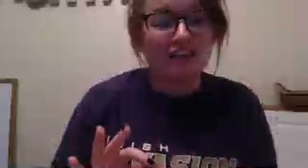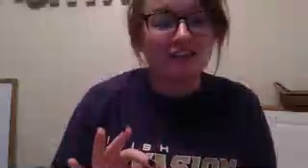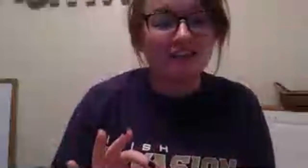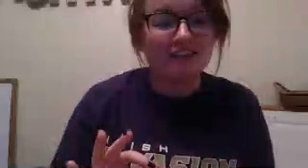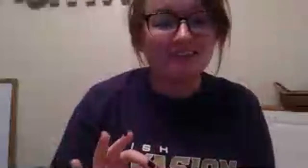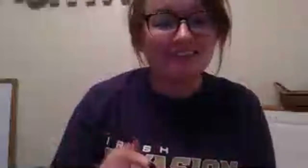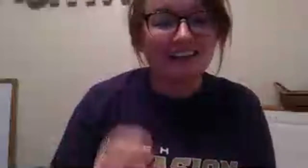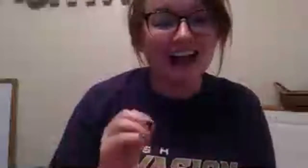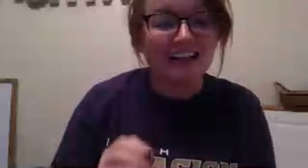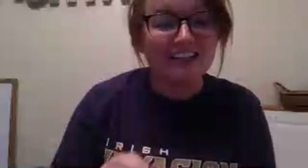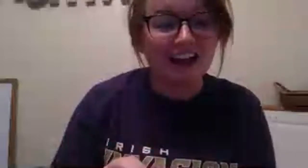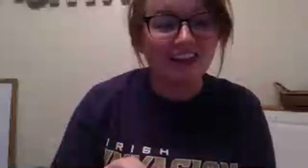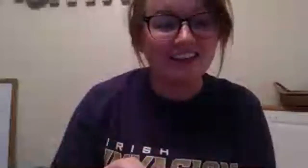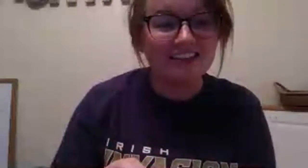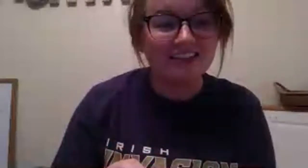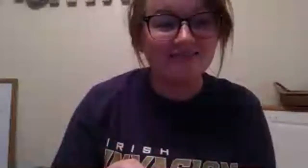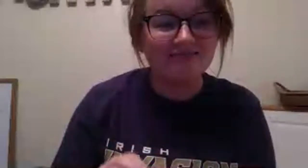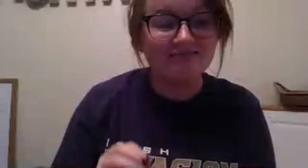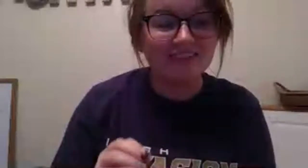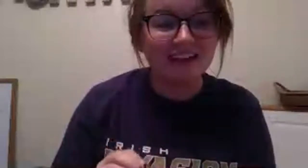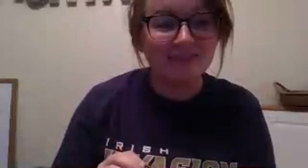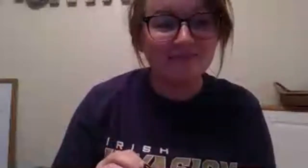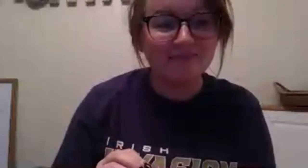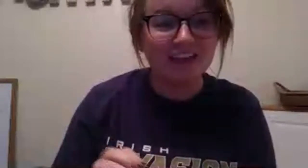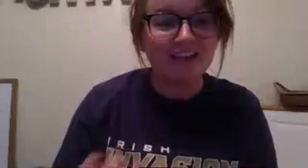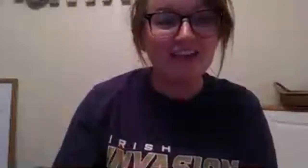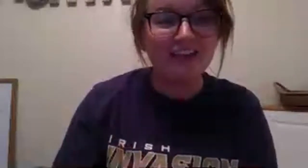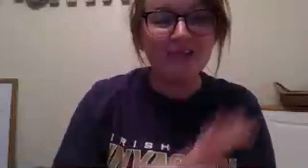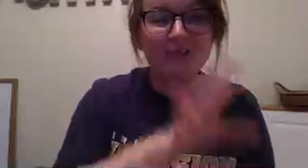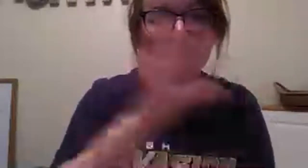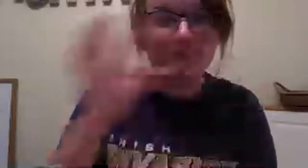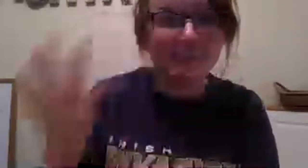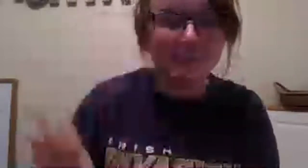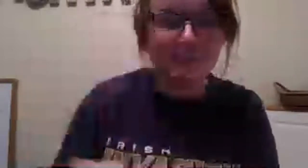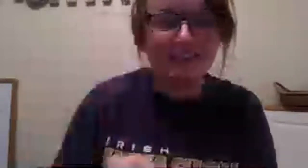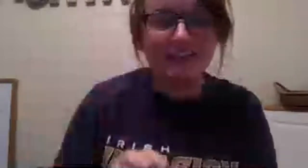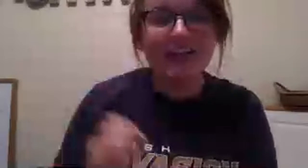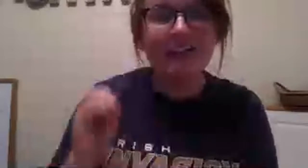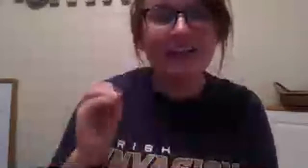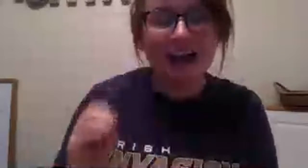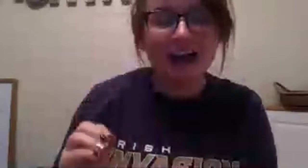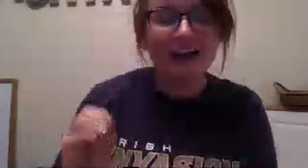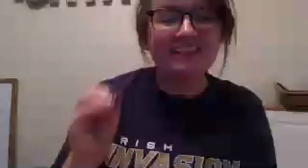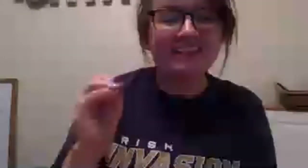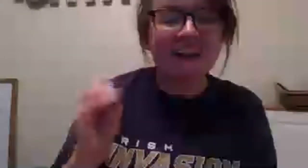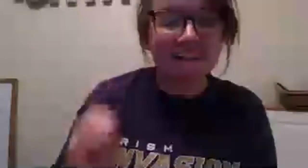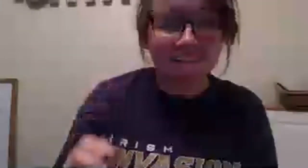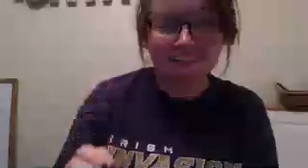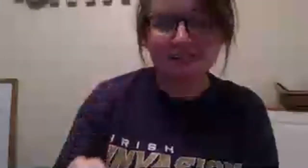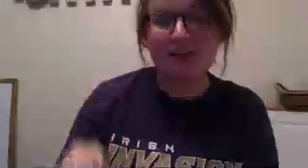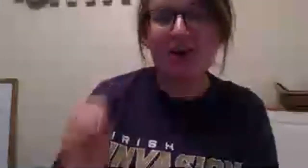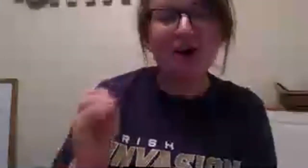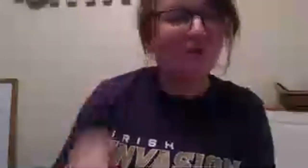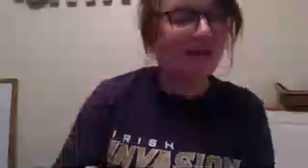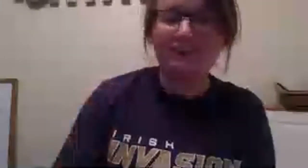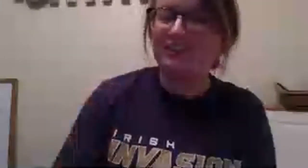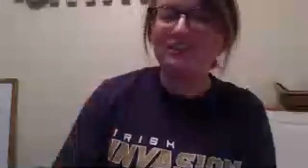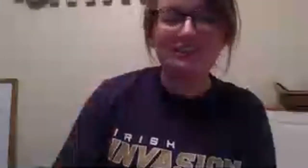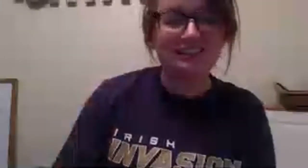trust god has got this right everything we're going through god has got this all we have to do is say